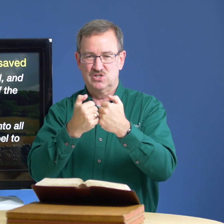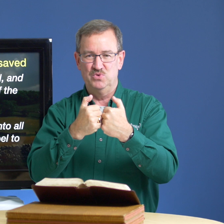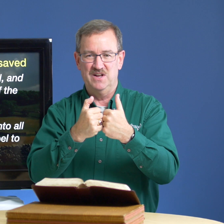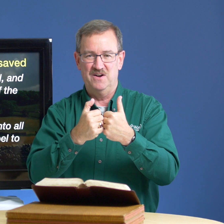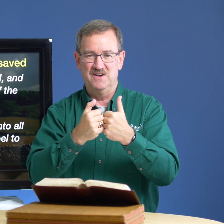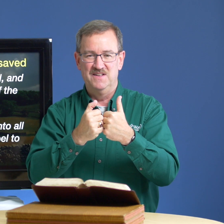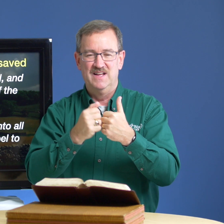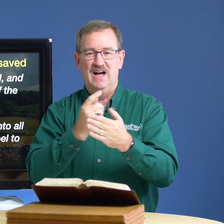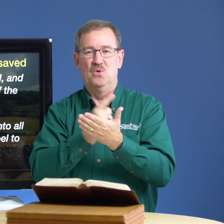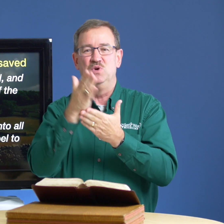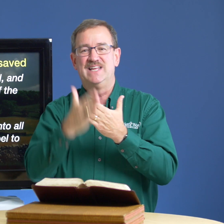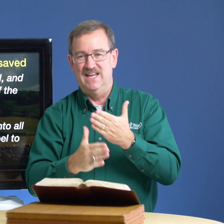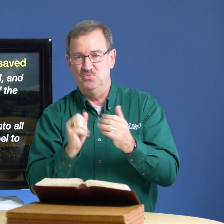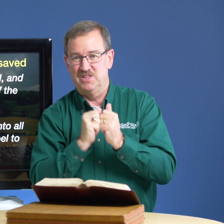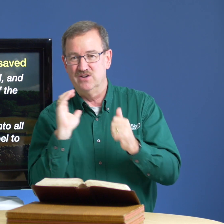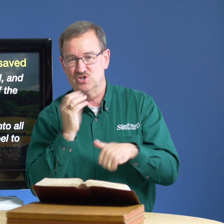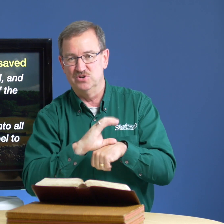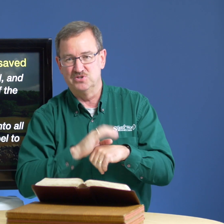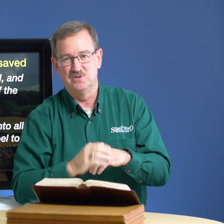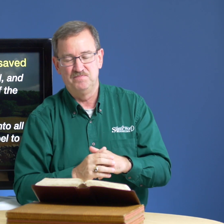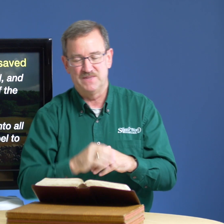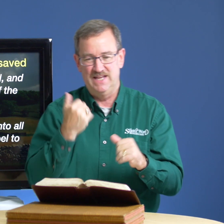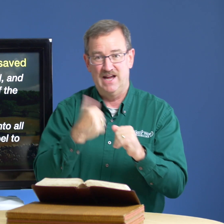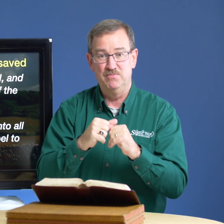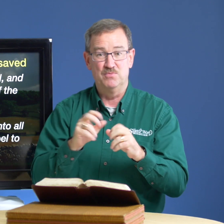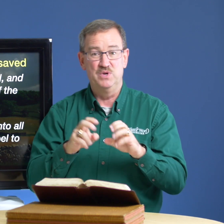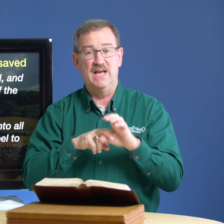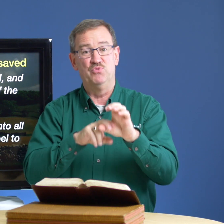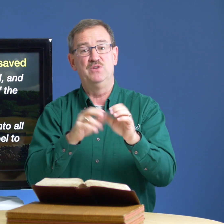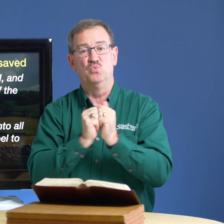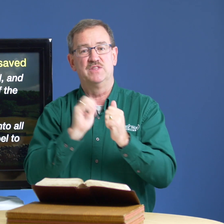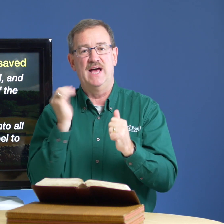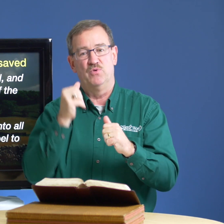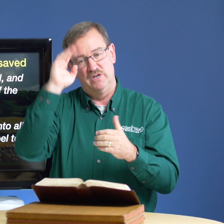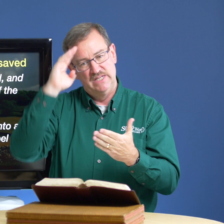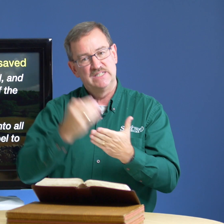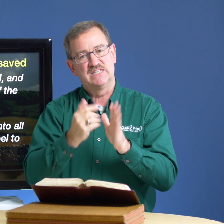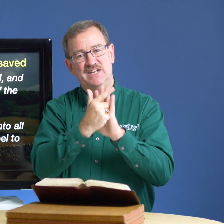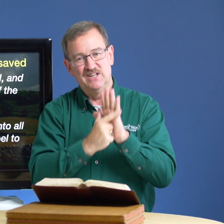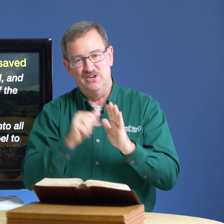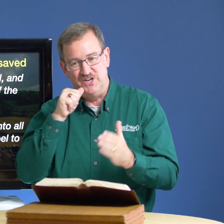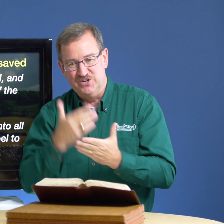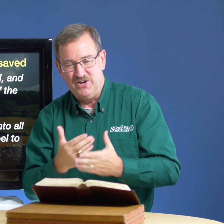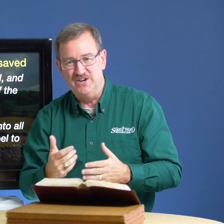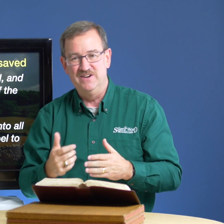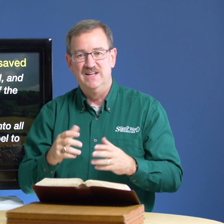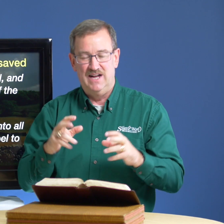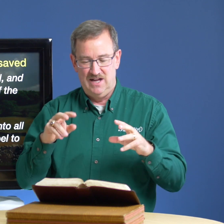sweetheart uh weekend with our church and i remember we had ridden with our son-in-law and our daughter uh